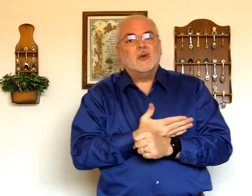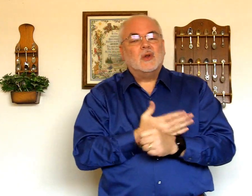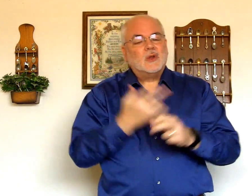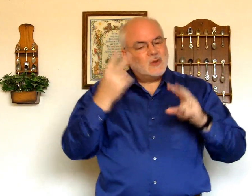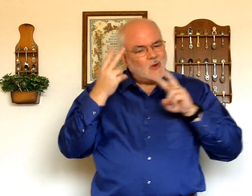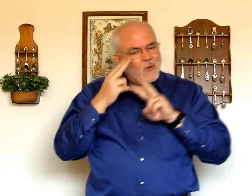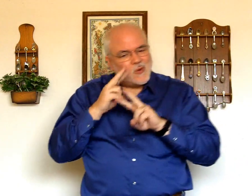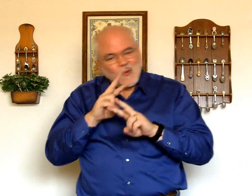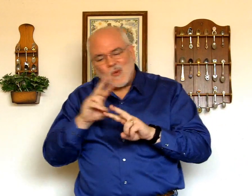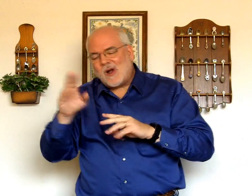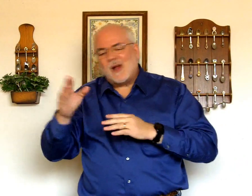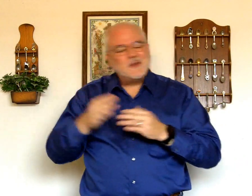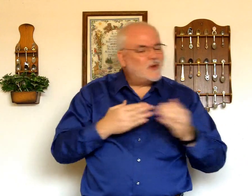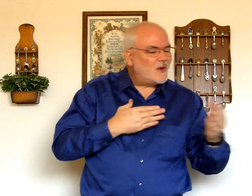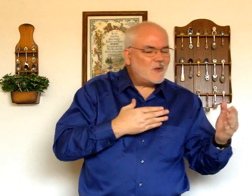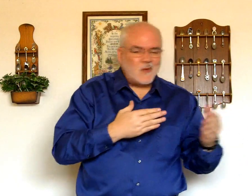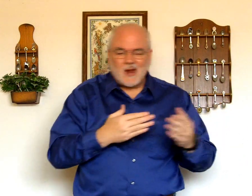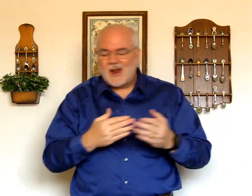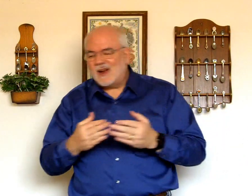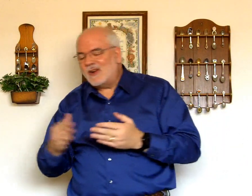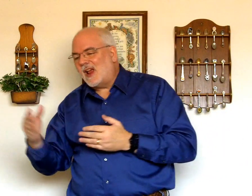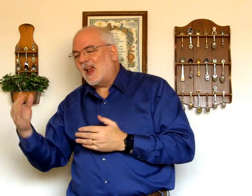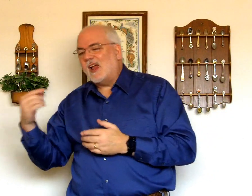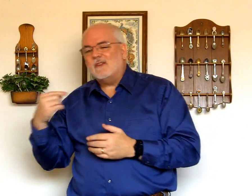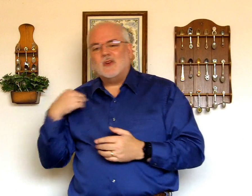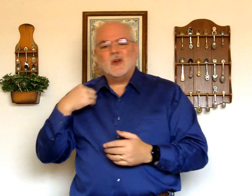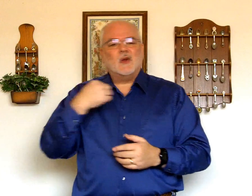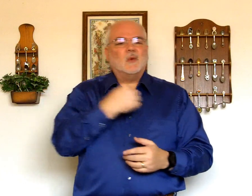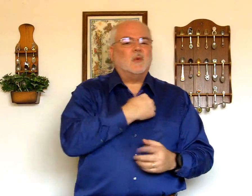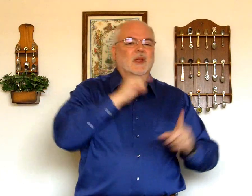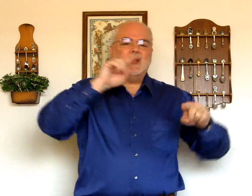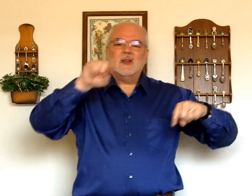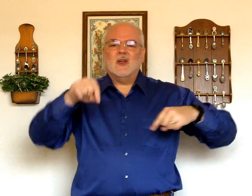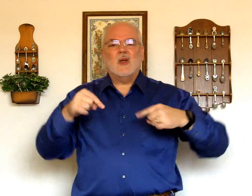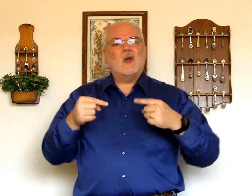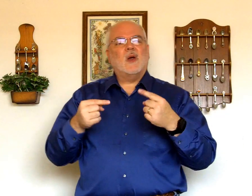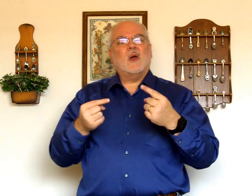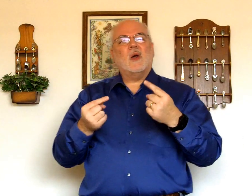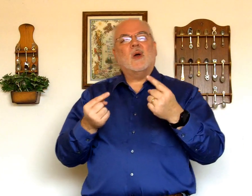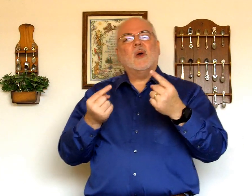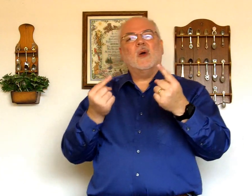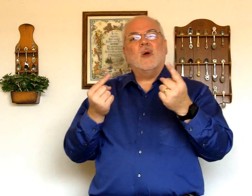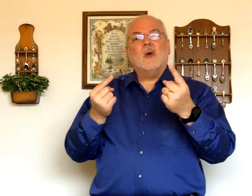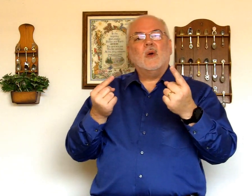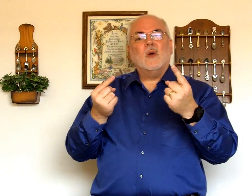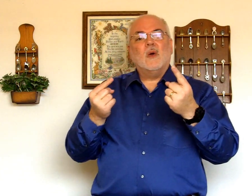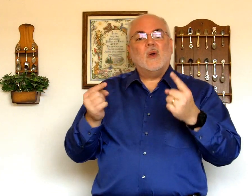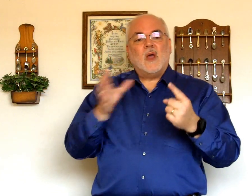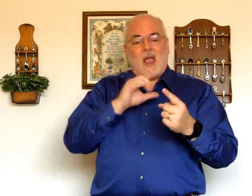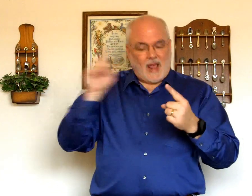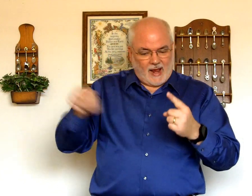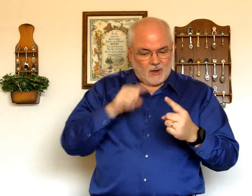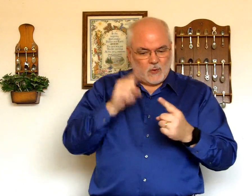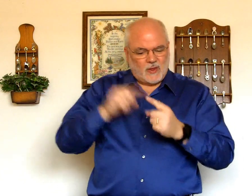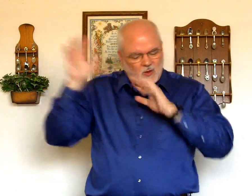watching wherever we go and when the